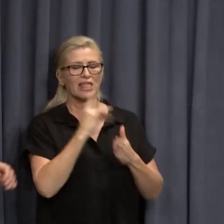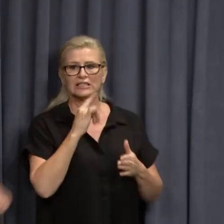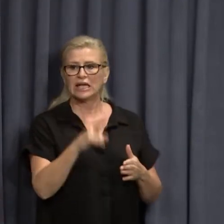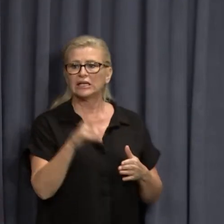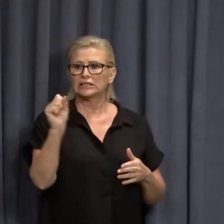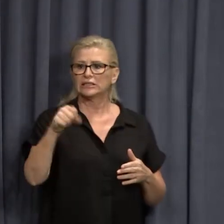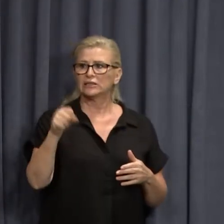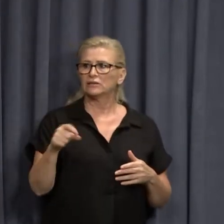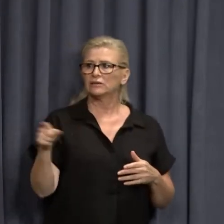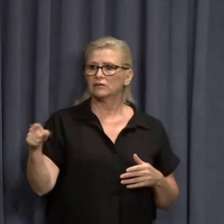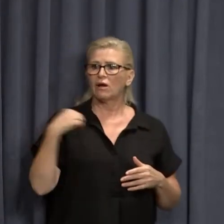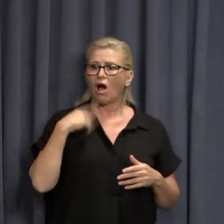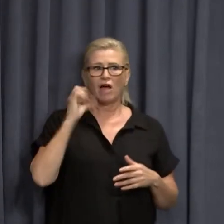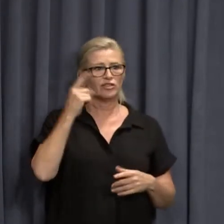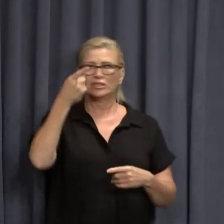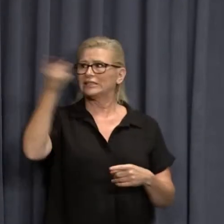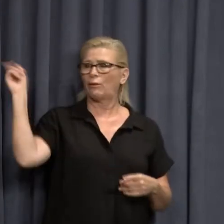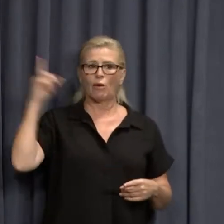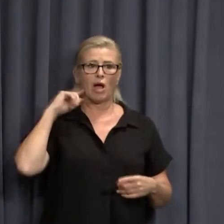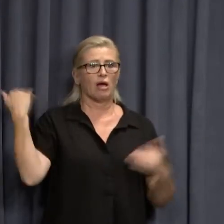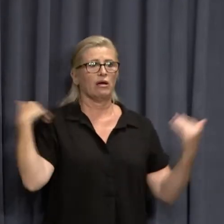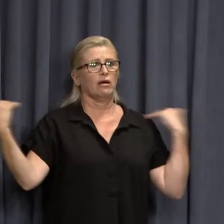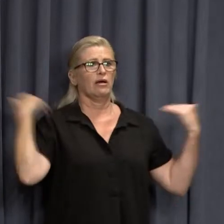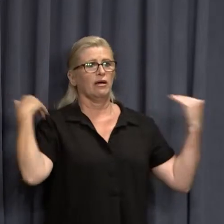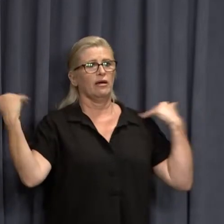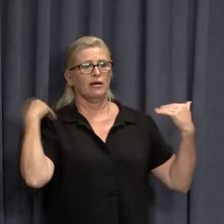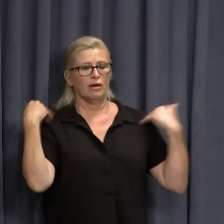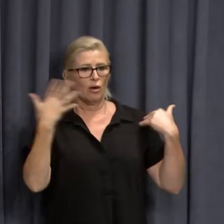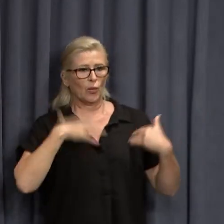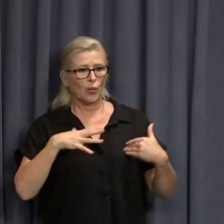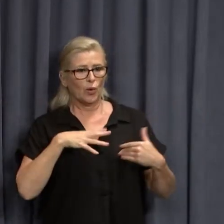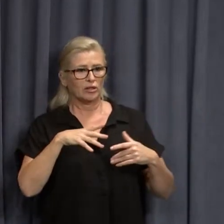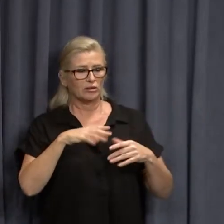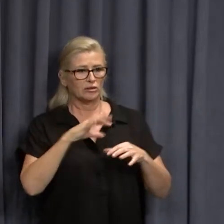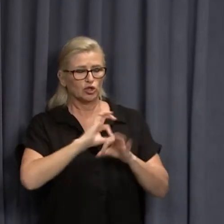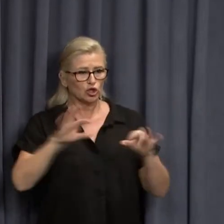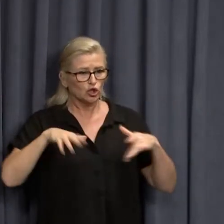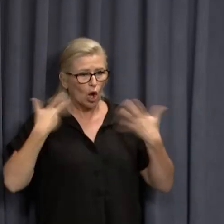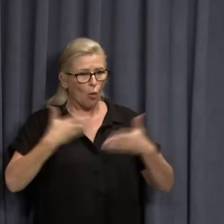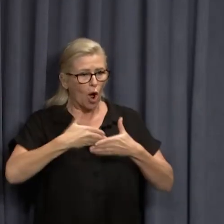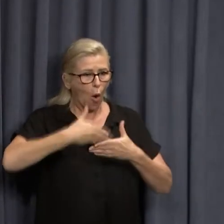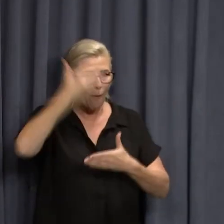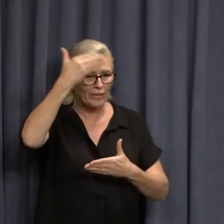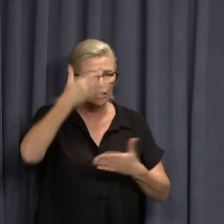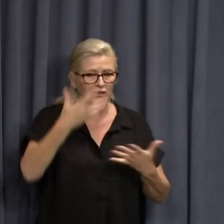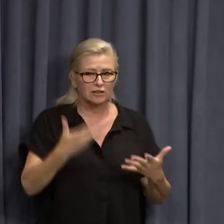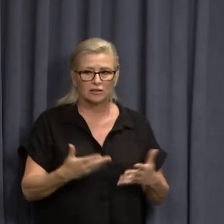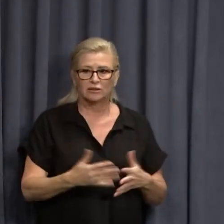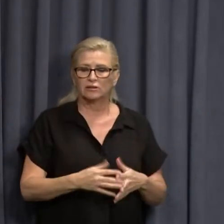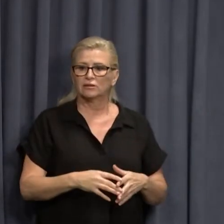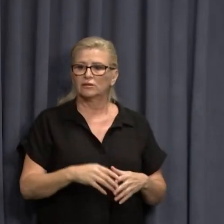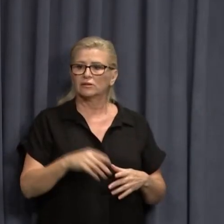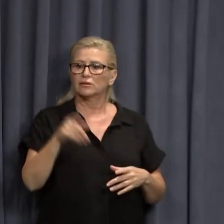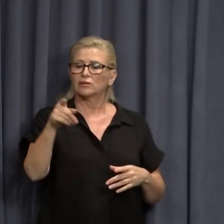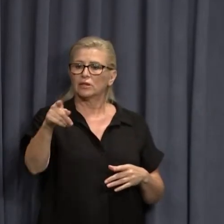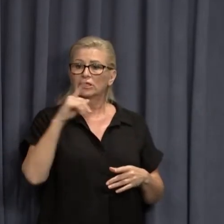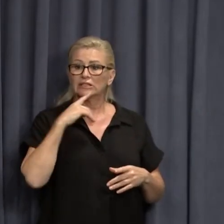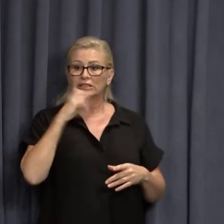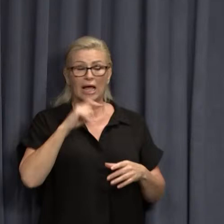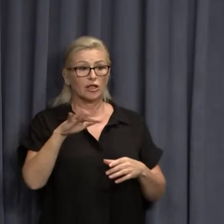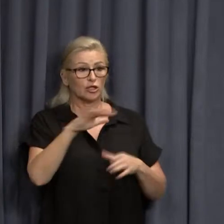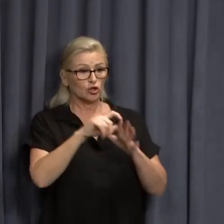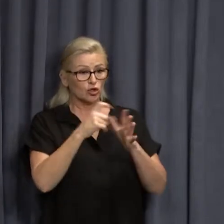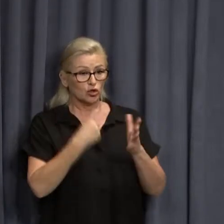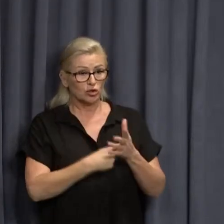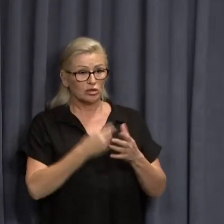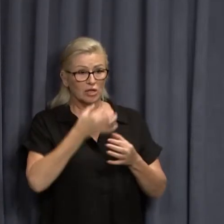some of them out there demanding all sorts of things. But what are you saying they called for? Are you saying they called for mass? And